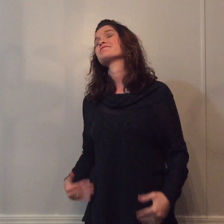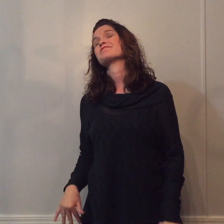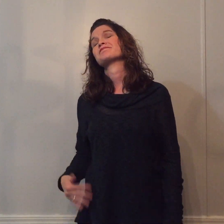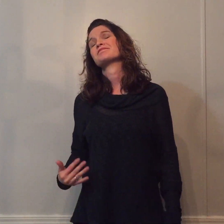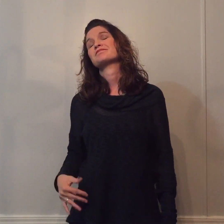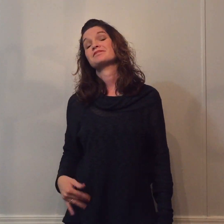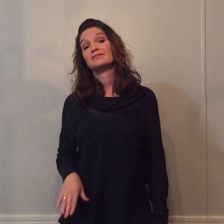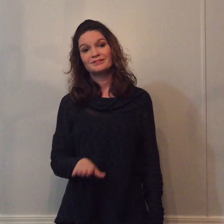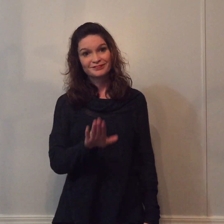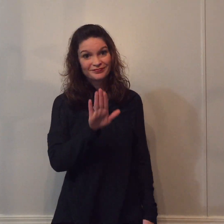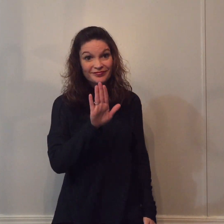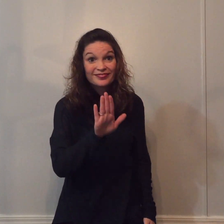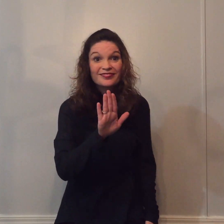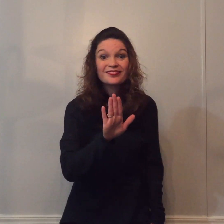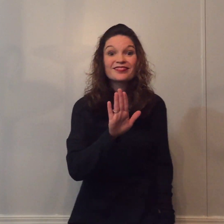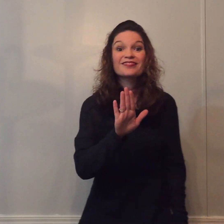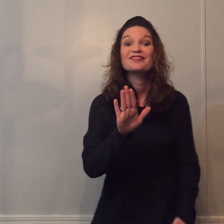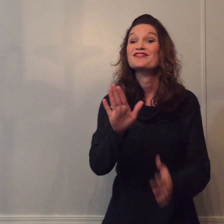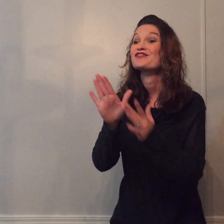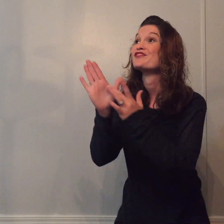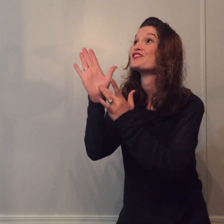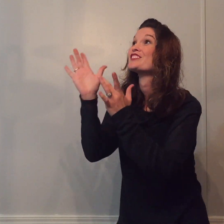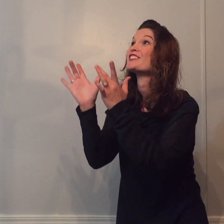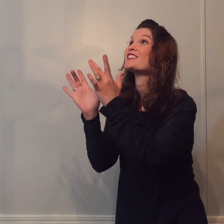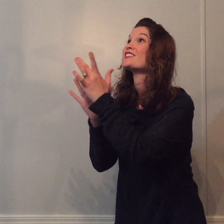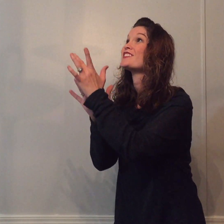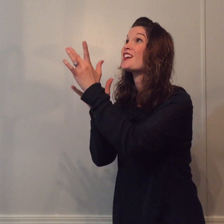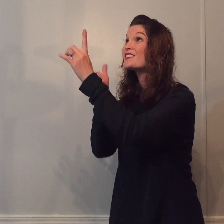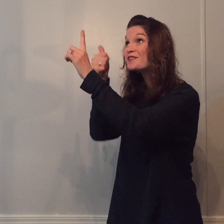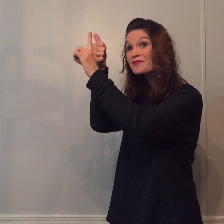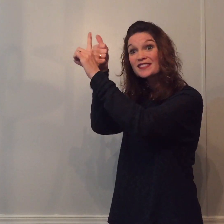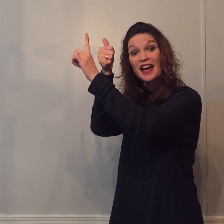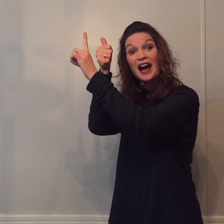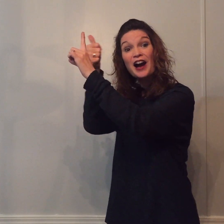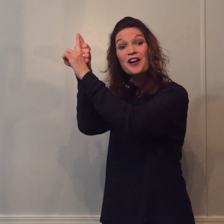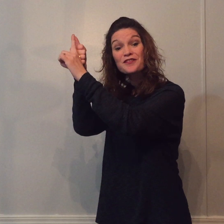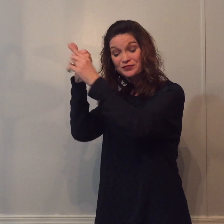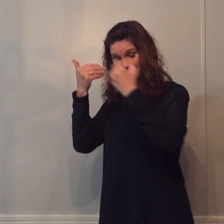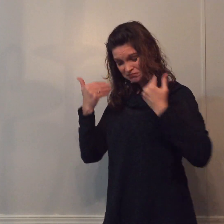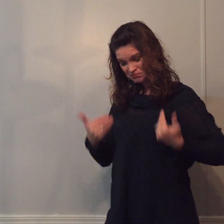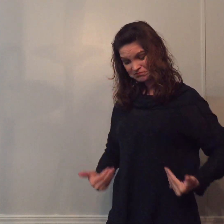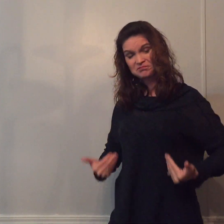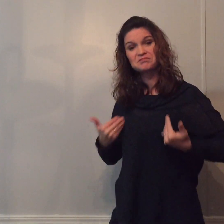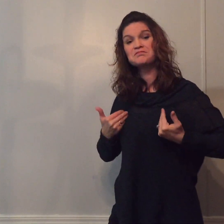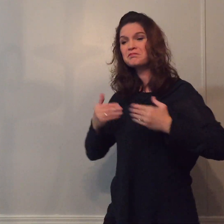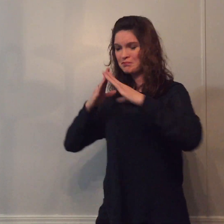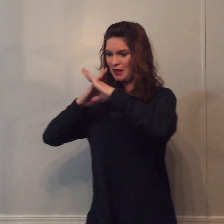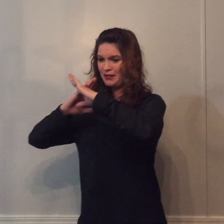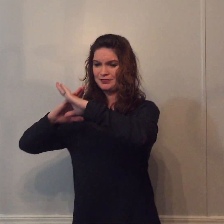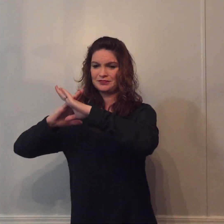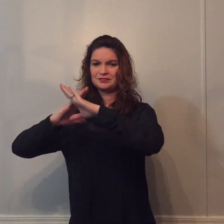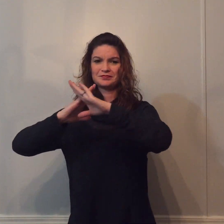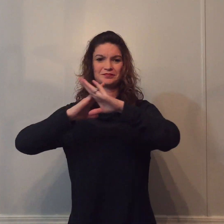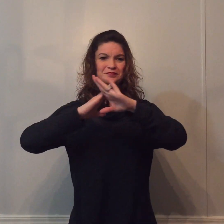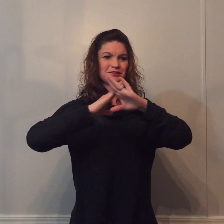When Jesus is my portion,